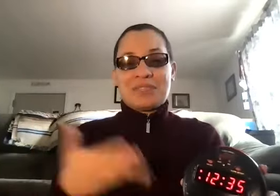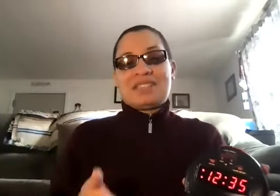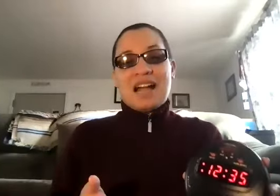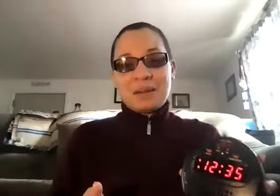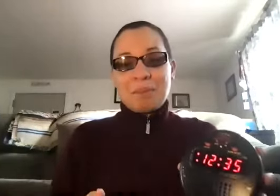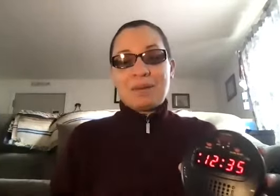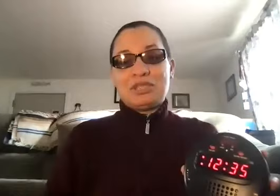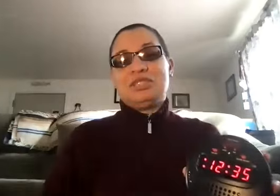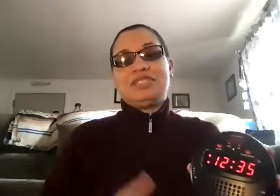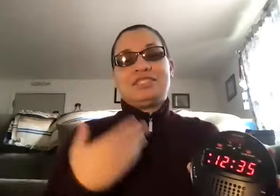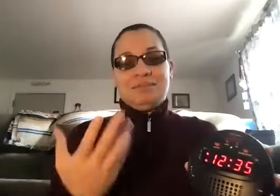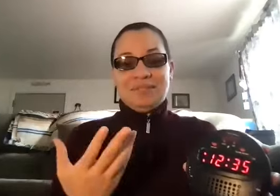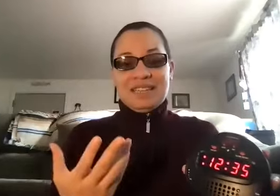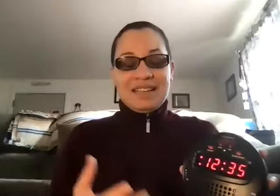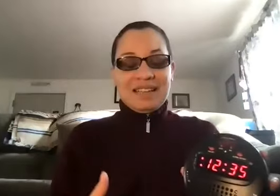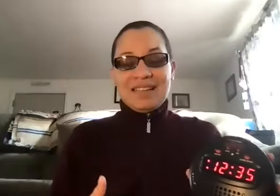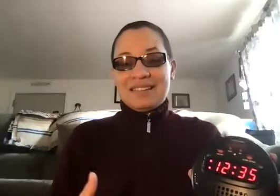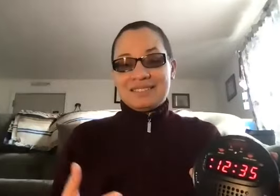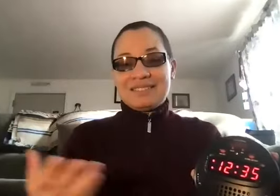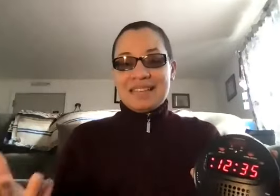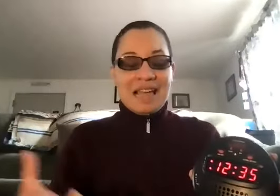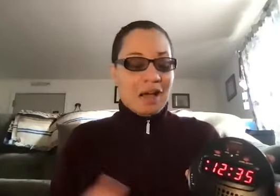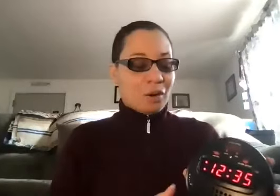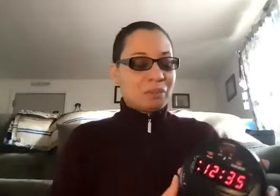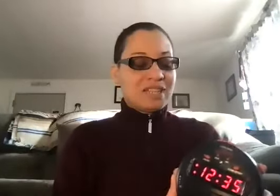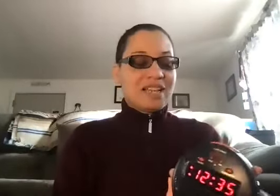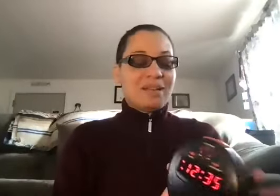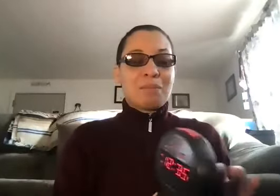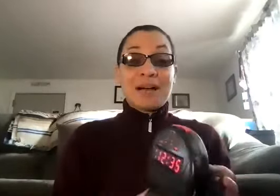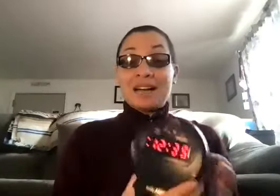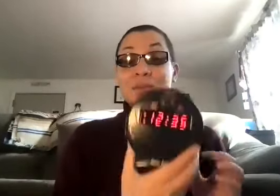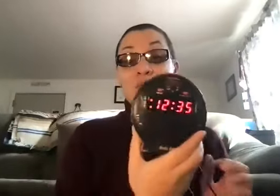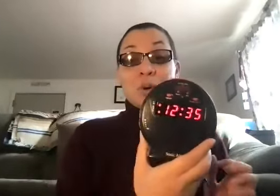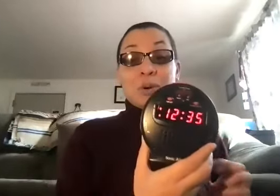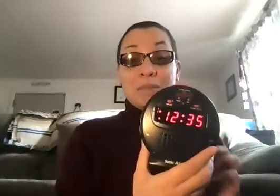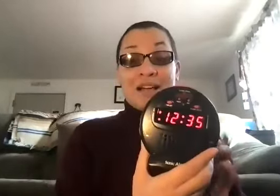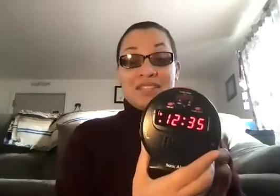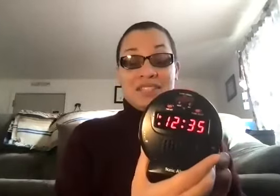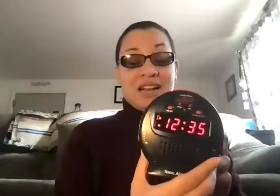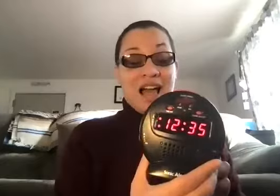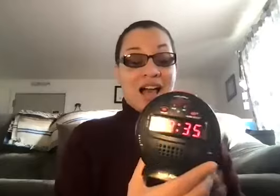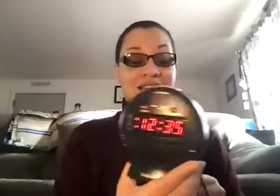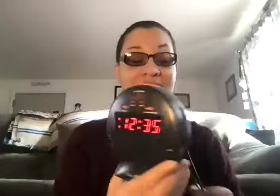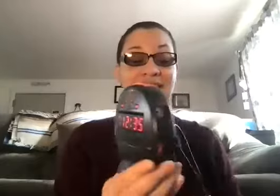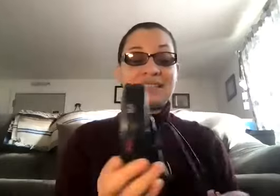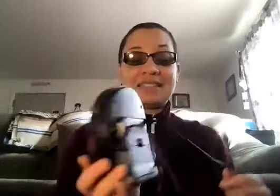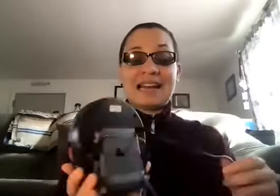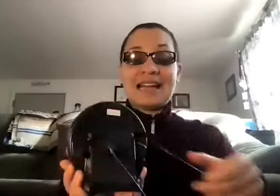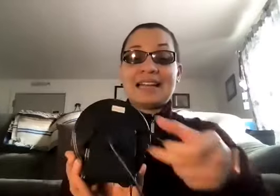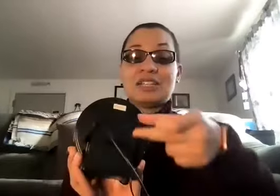with the Sonic Farm Junior, it, it helps. But, what's cool about this clock is that it has a